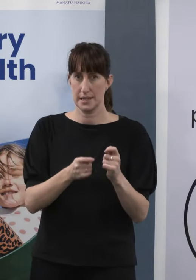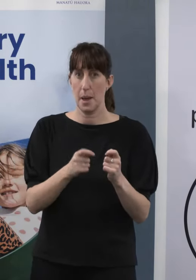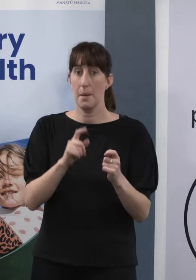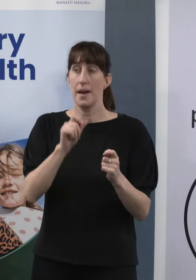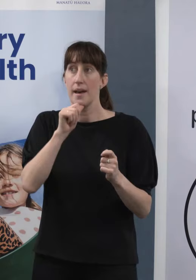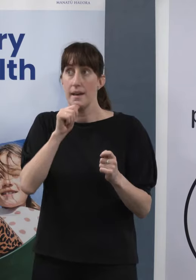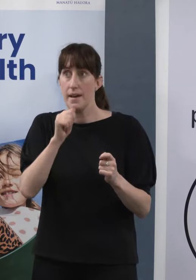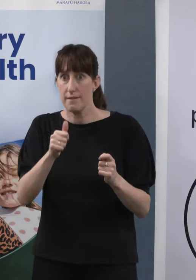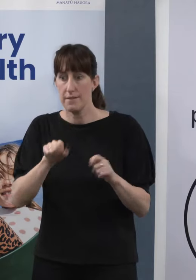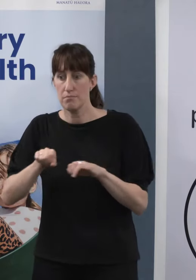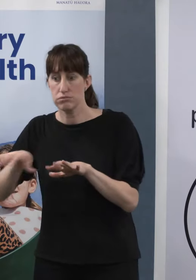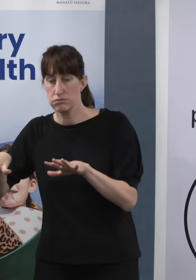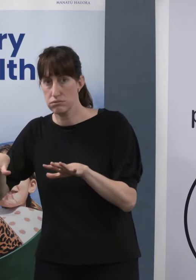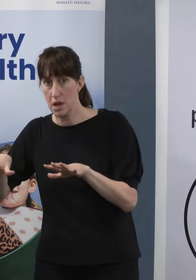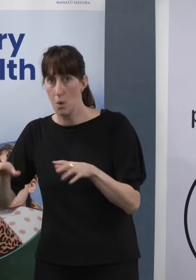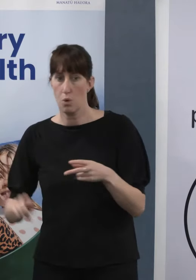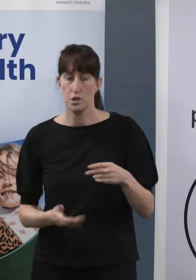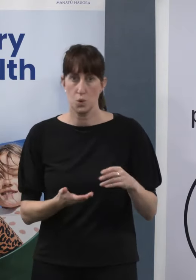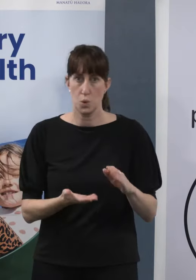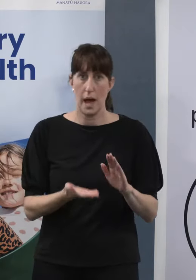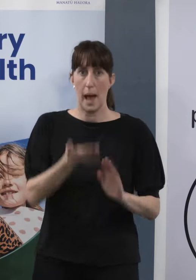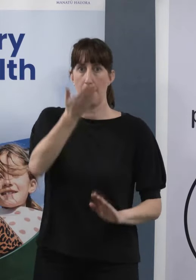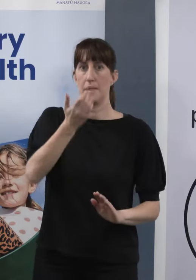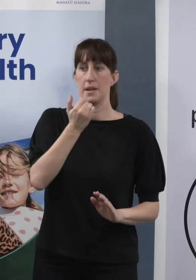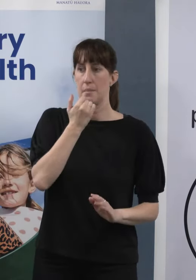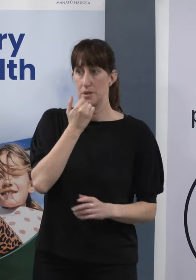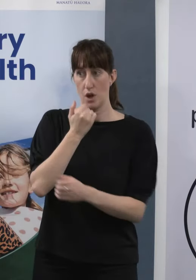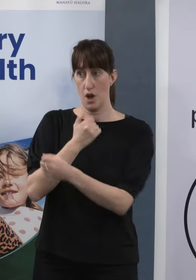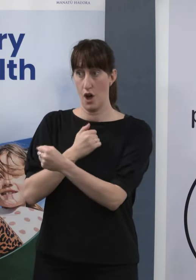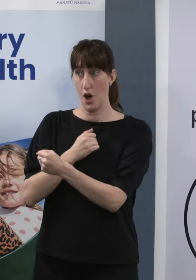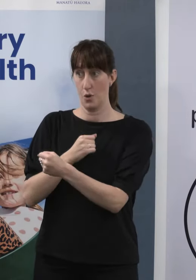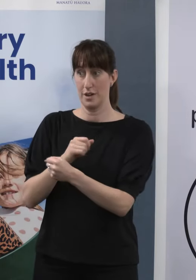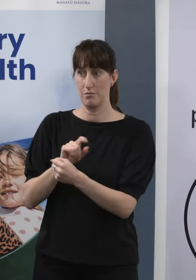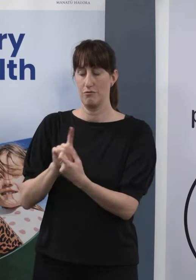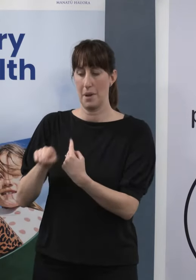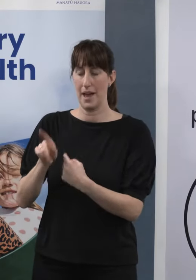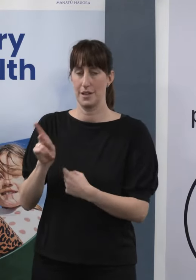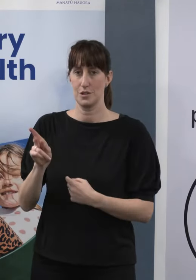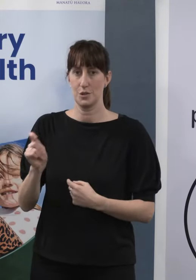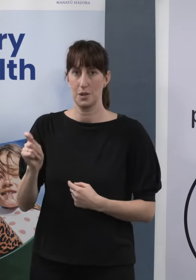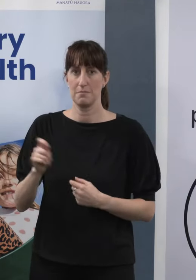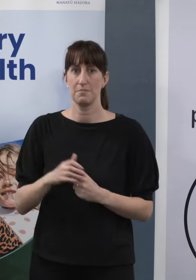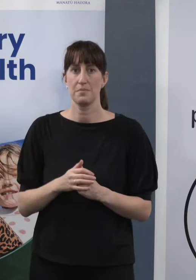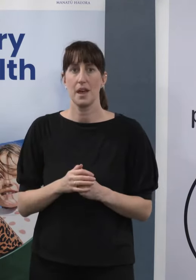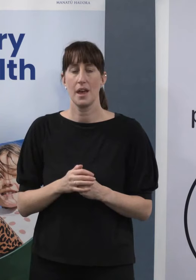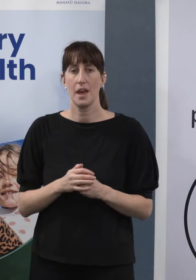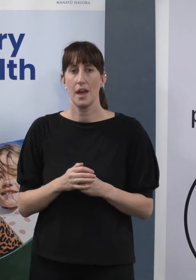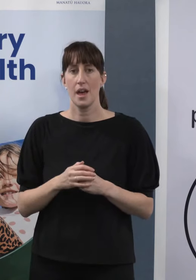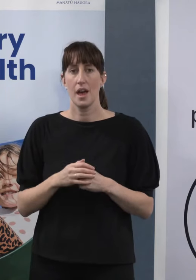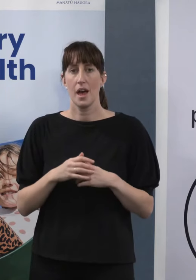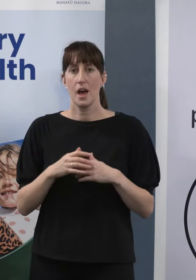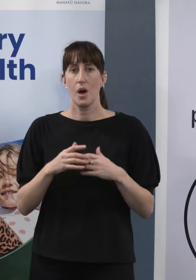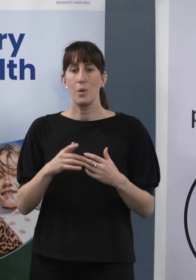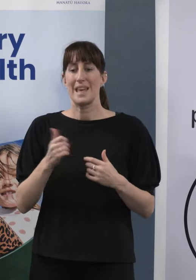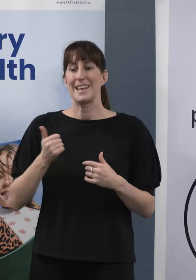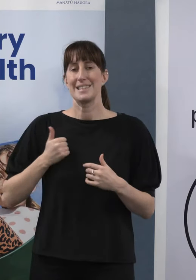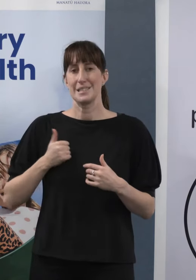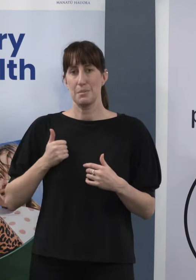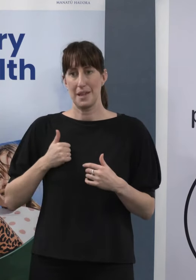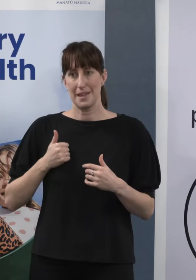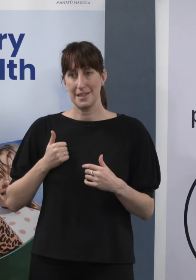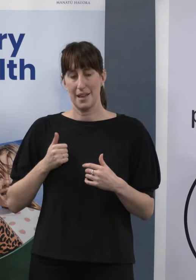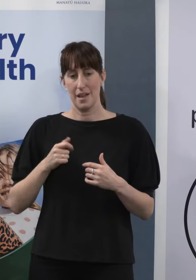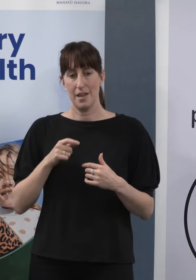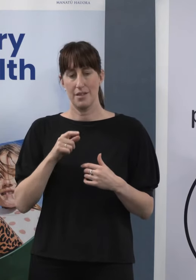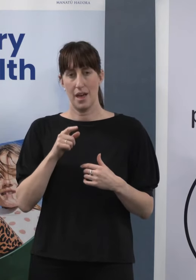if needs be. The second aspect of that, and I'll come to you, Sam, is we're expecting more of them with the tests they are